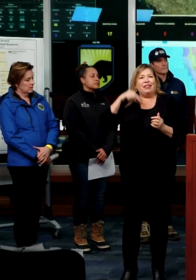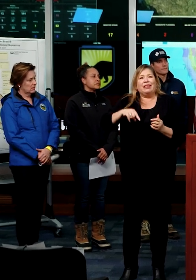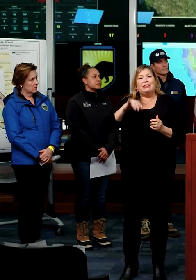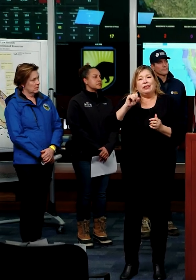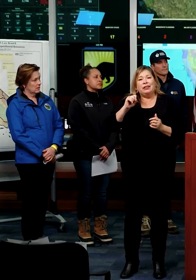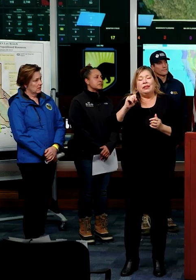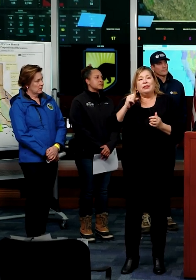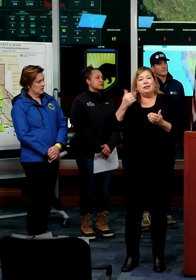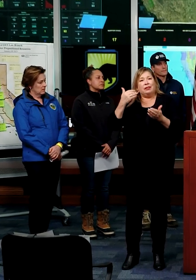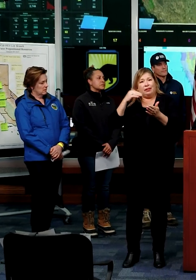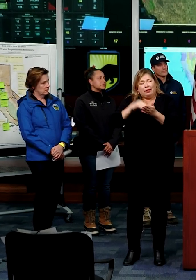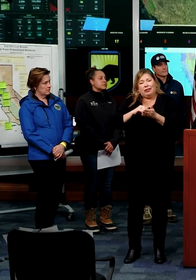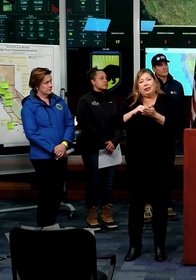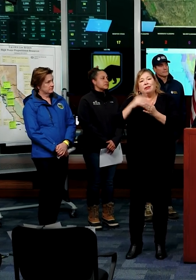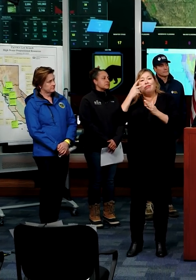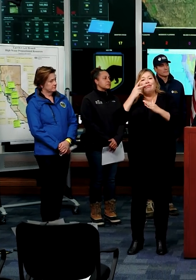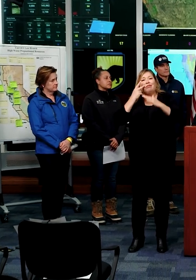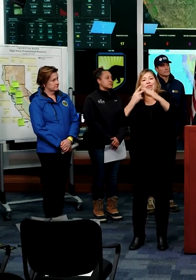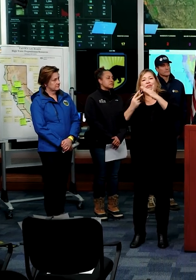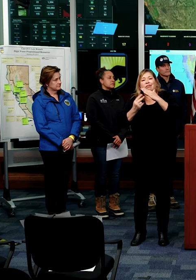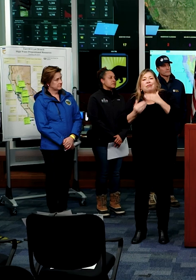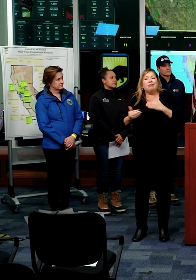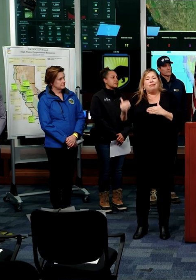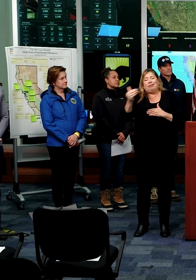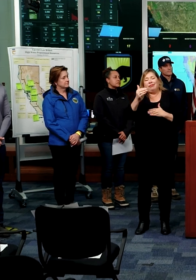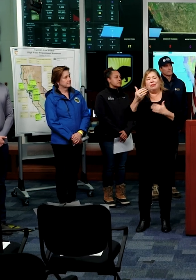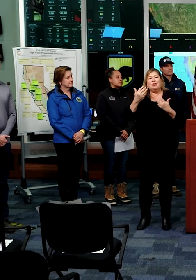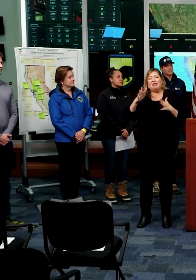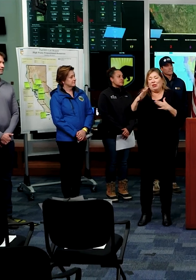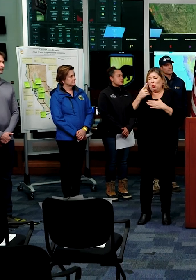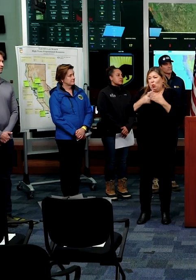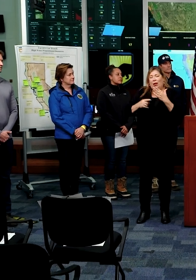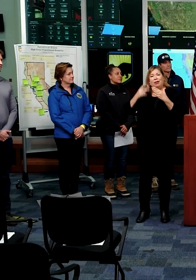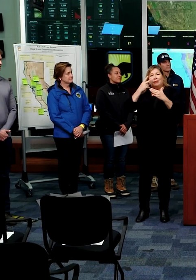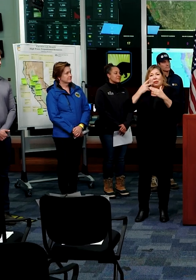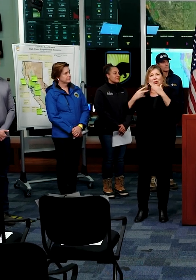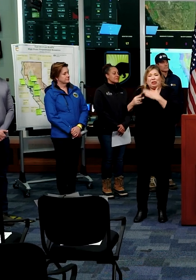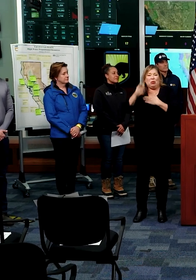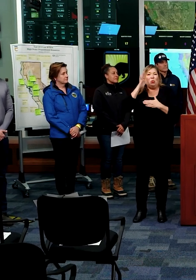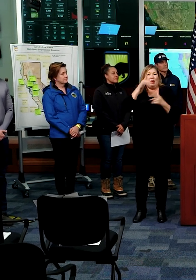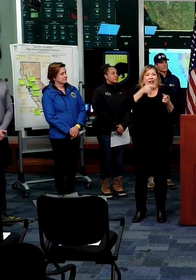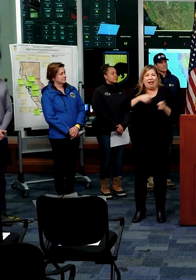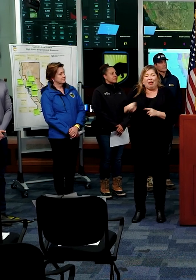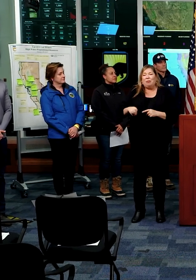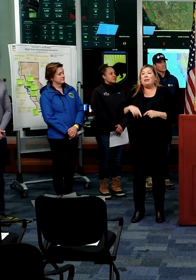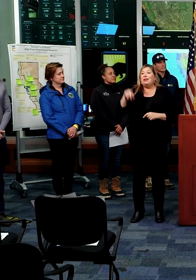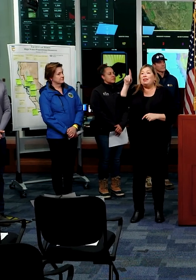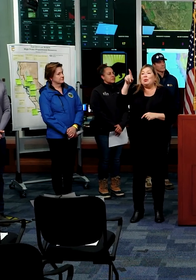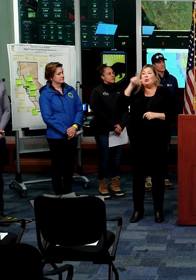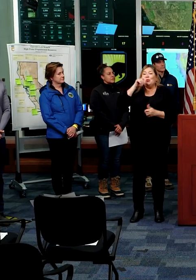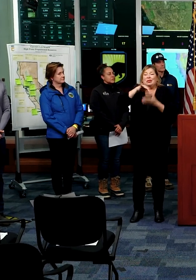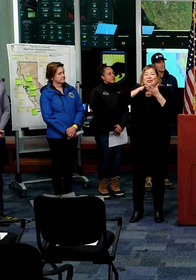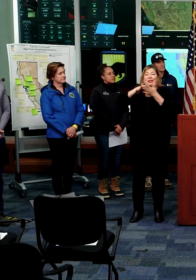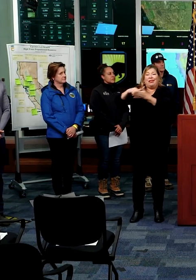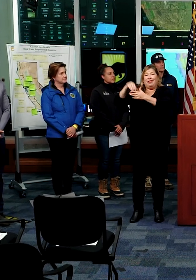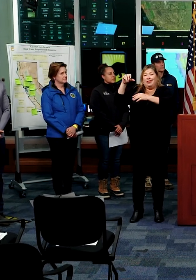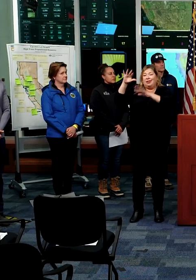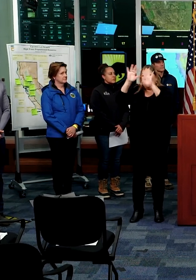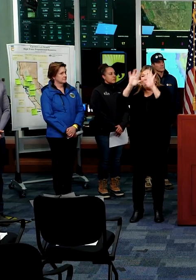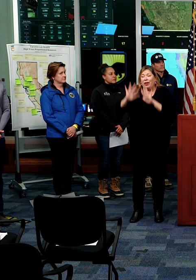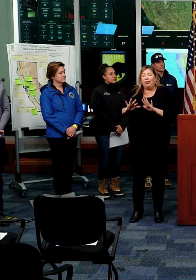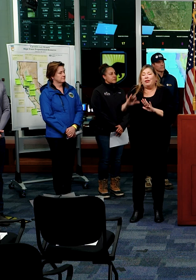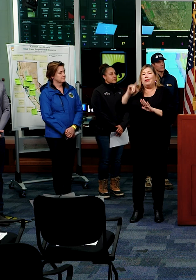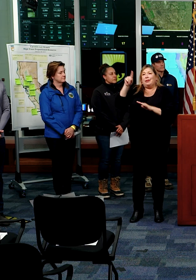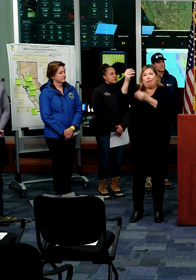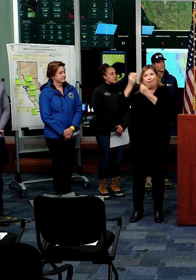preview. Uh, this is what they all projected. This is what those climate scientists, uh, all were